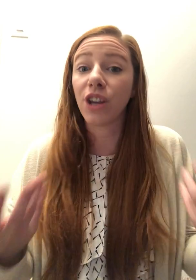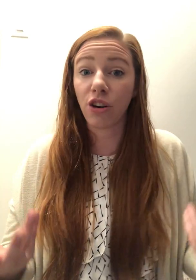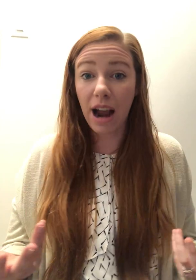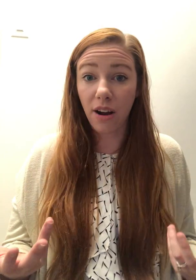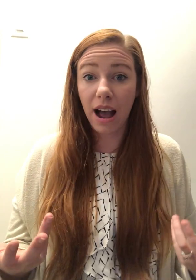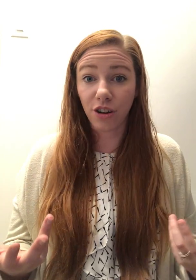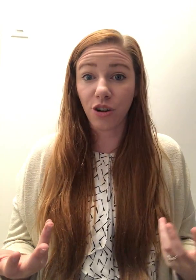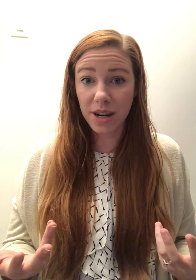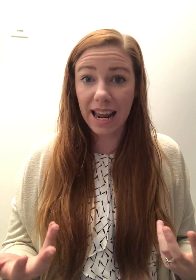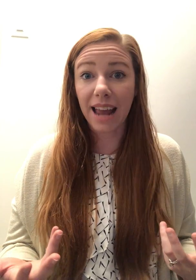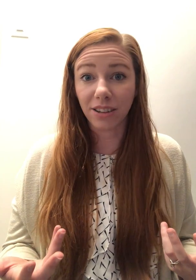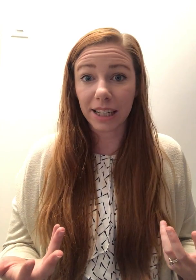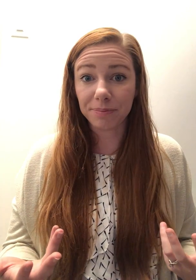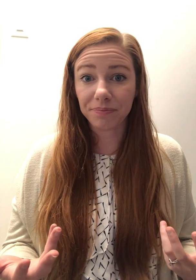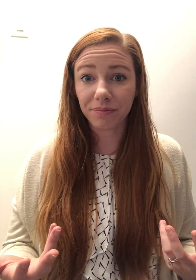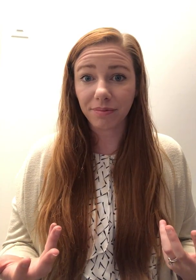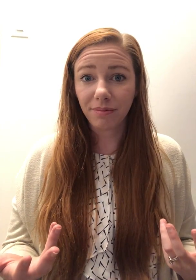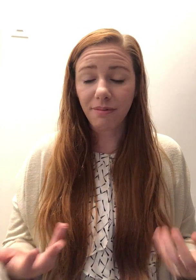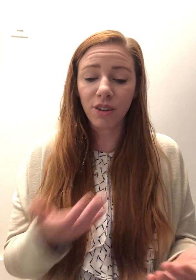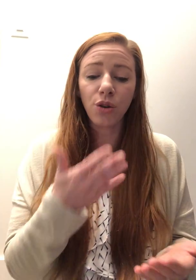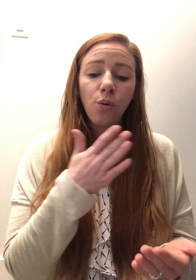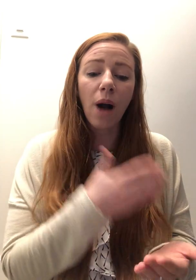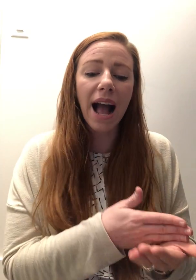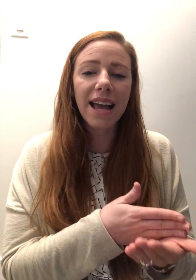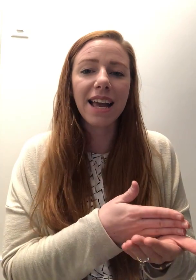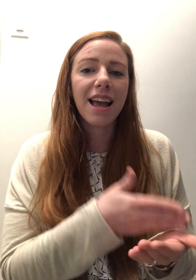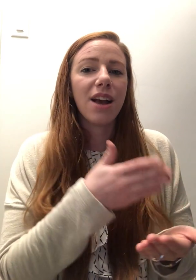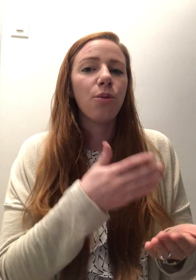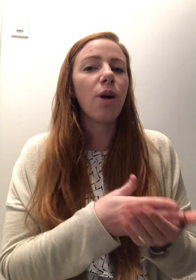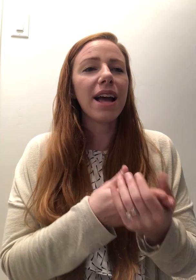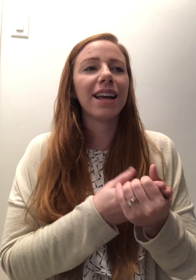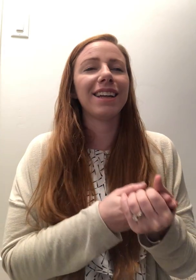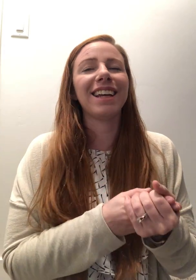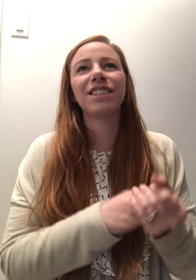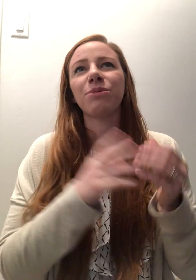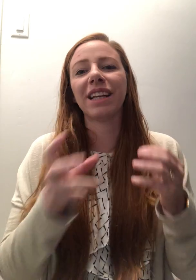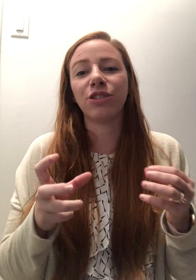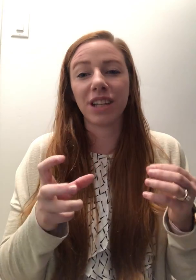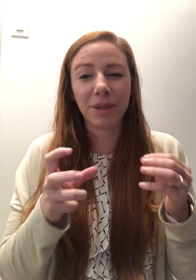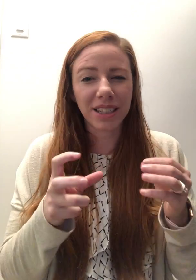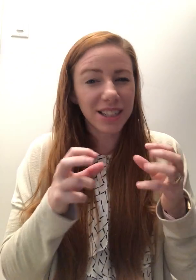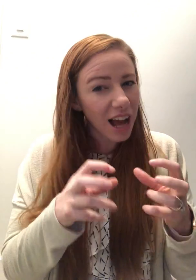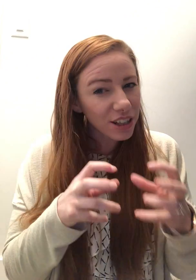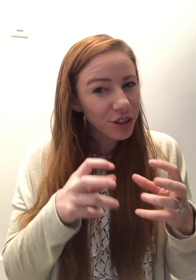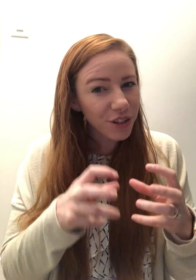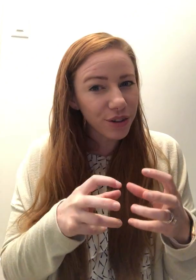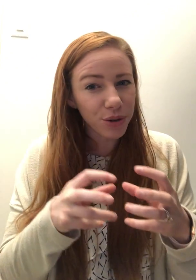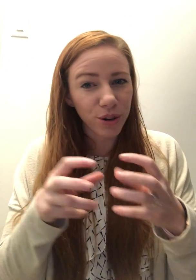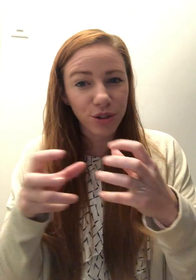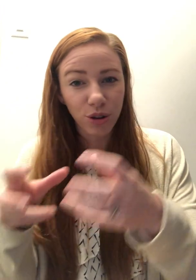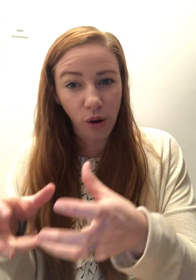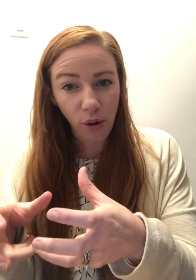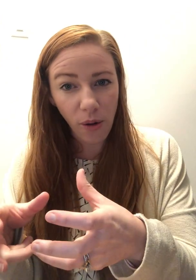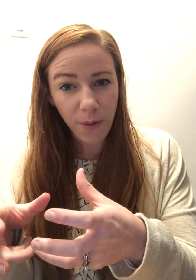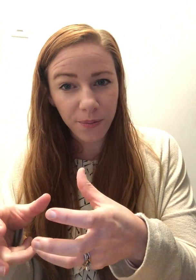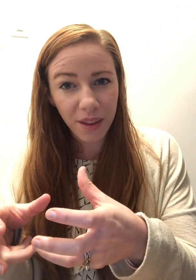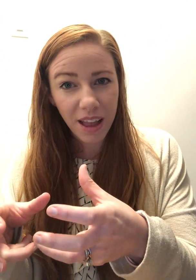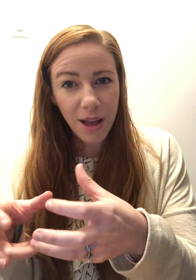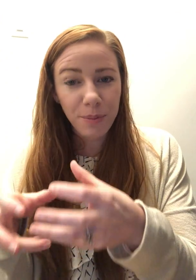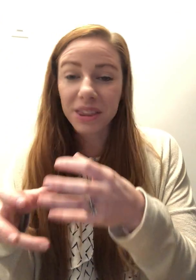figure out how you're going to handle it. So why, what, and it's really interesting because it's not serving you towards your goal, but